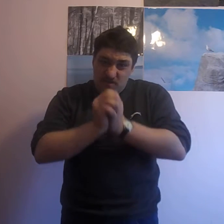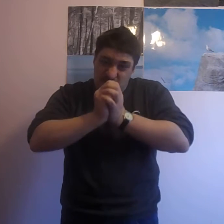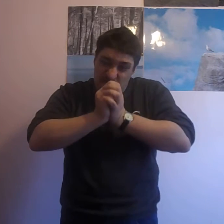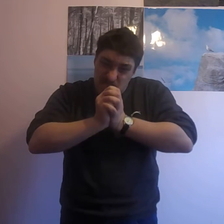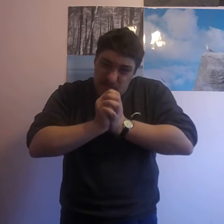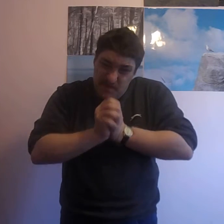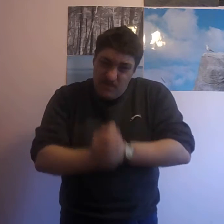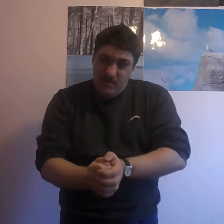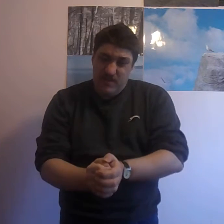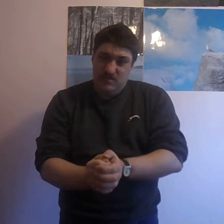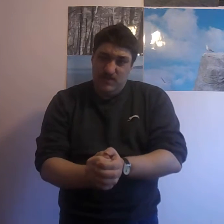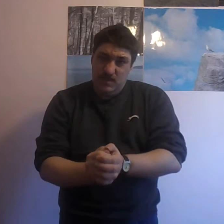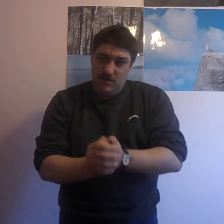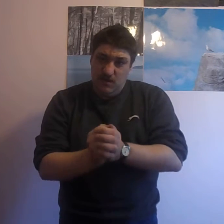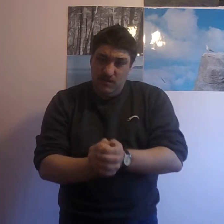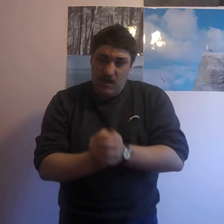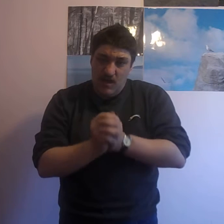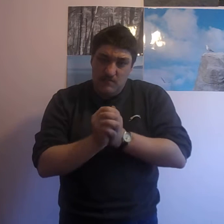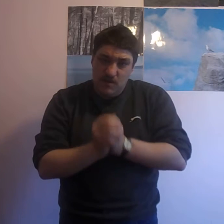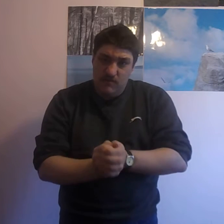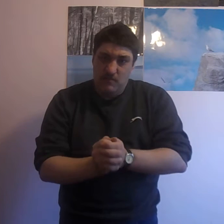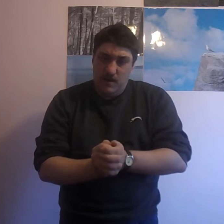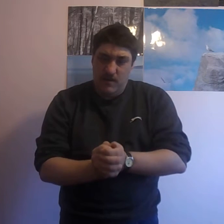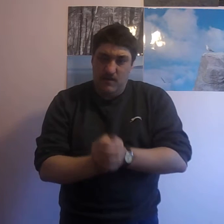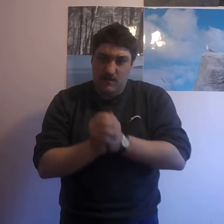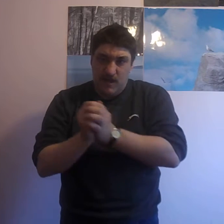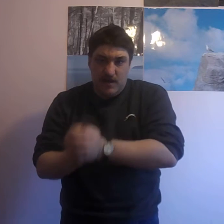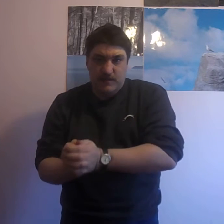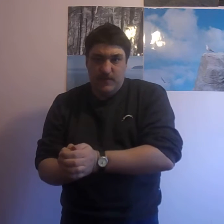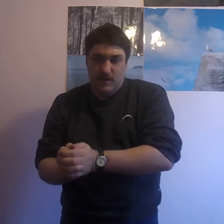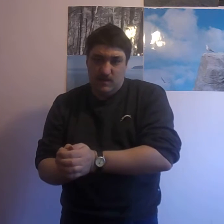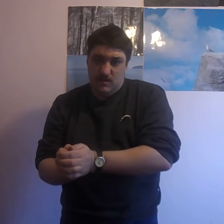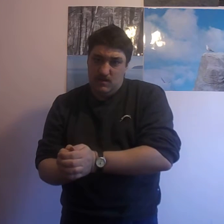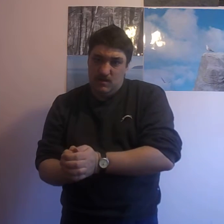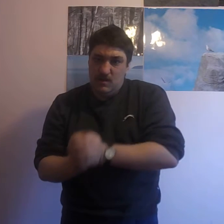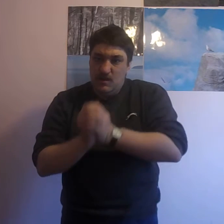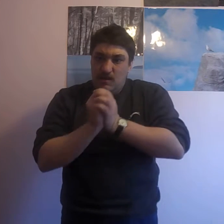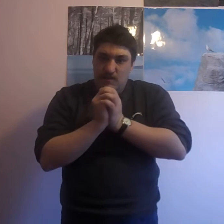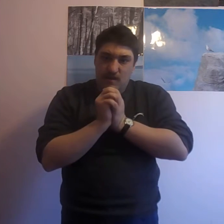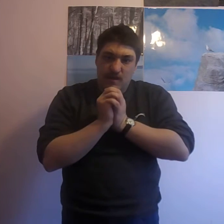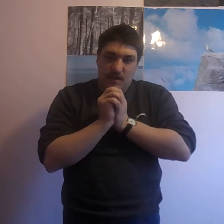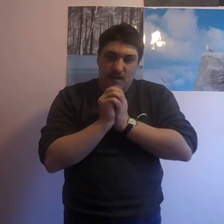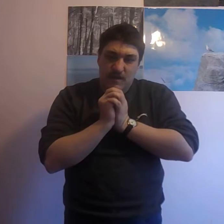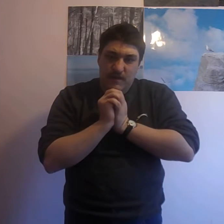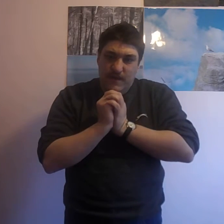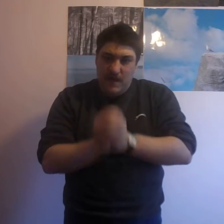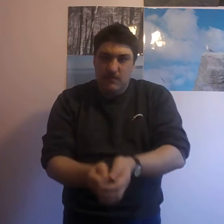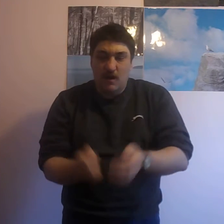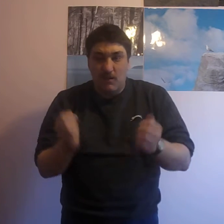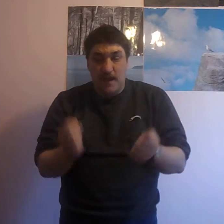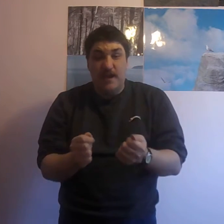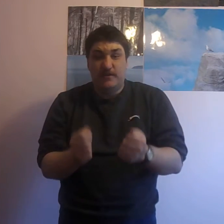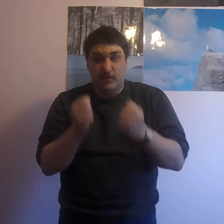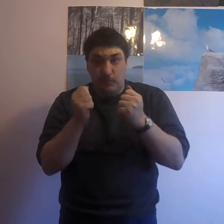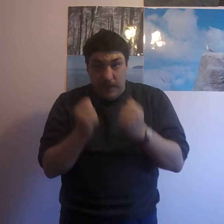purely on the online multiplayer side of things? The games are made to be